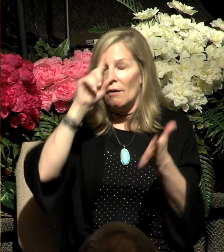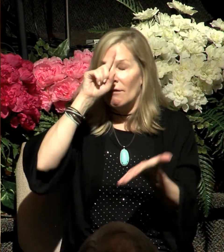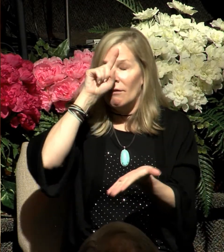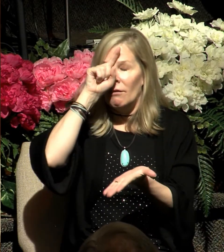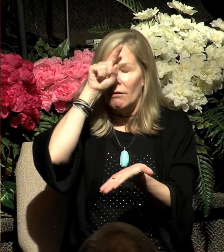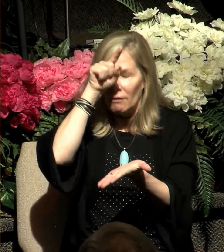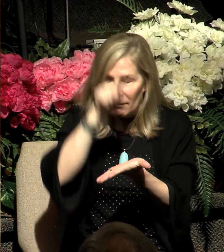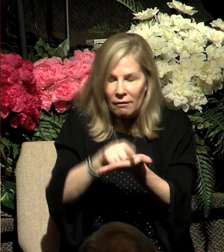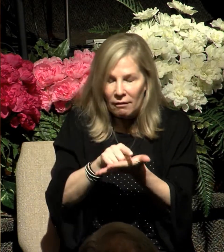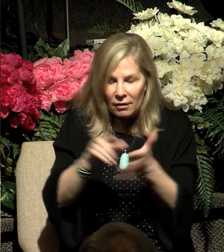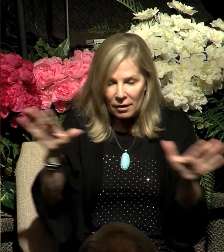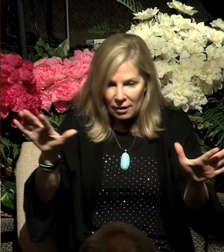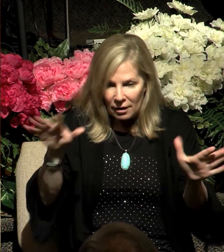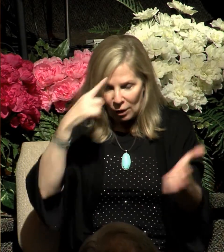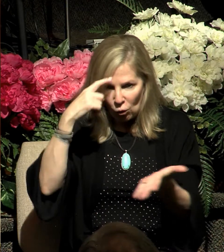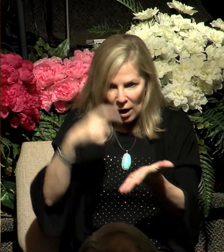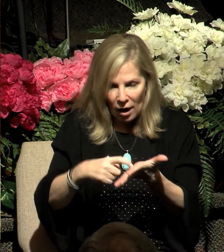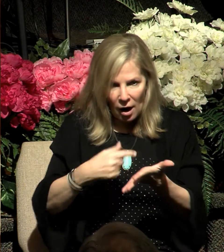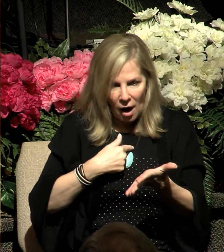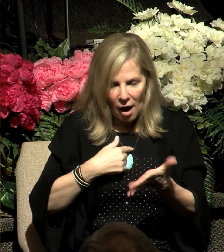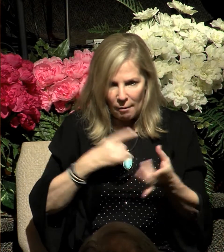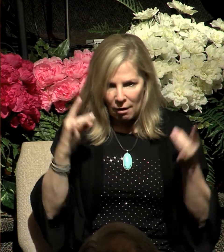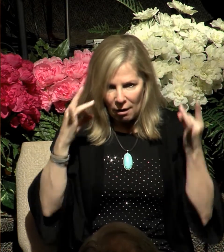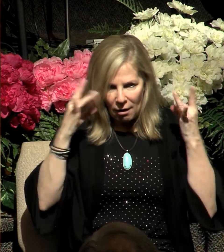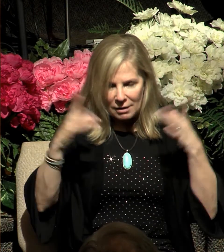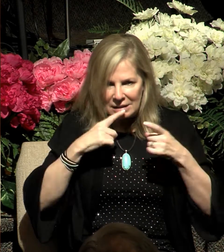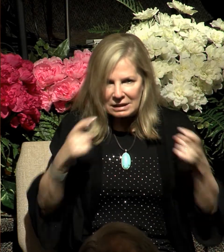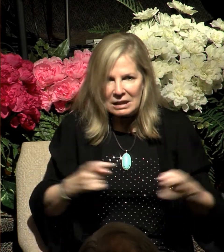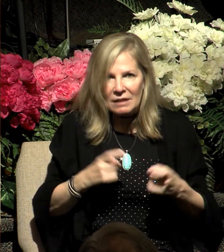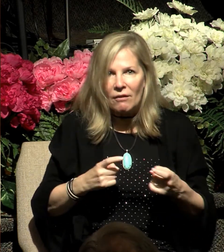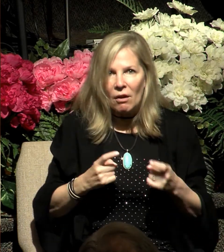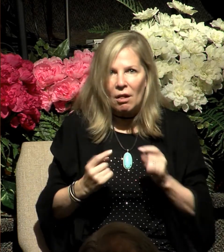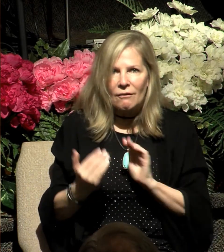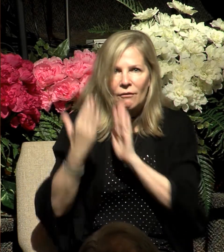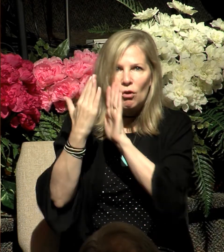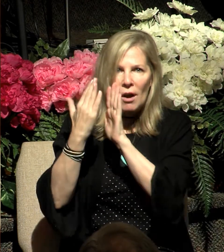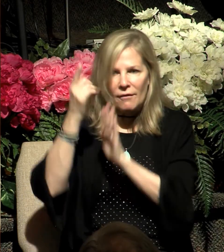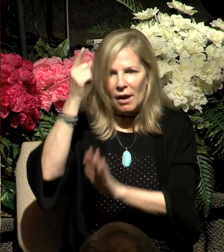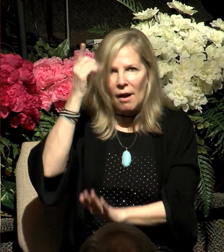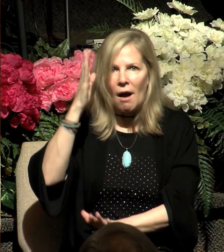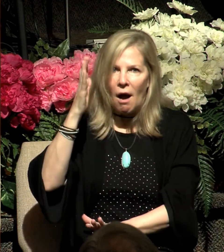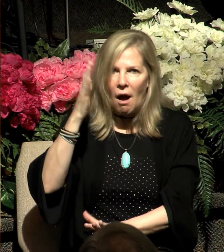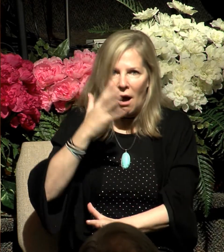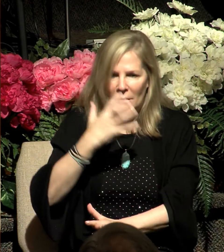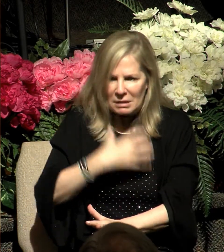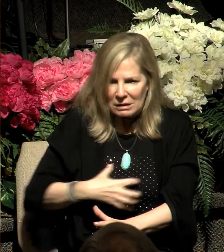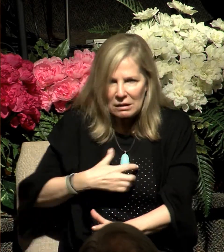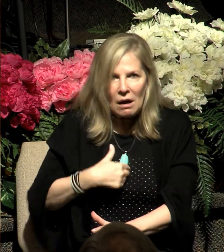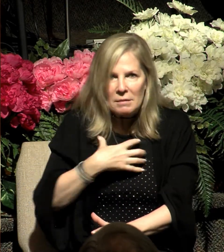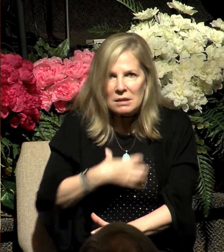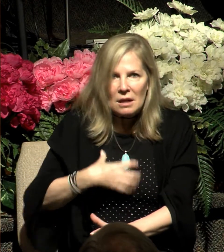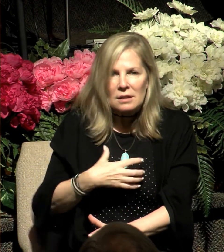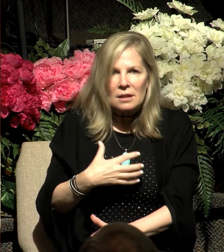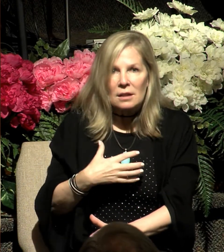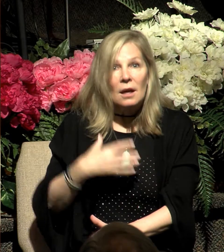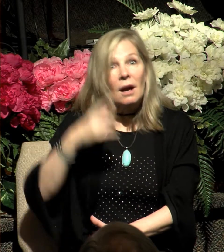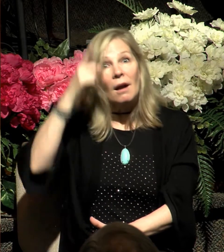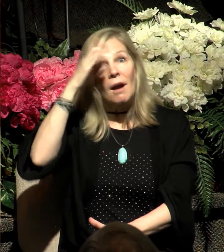and recognize how sinful you are to be in the presence of God. When God appeared to Moses, this is what